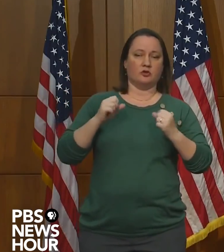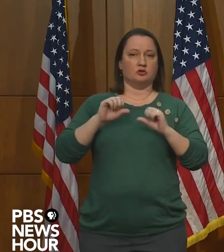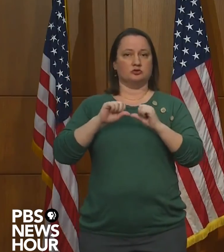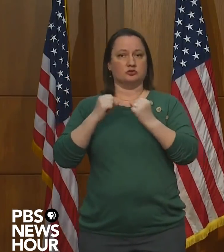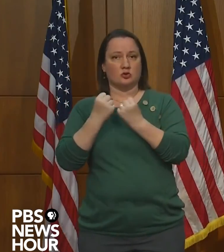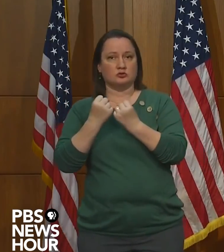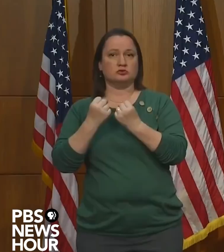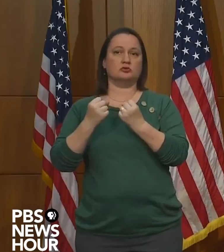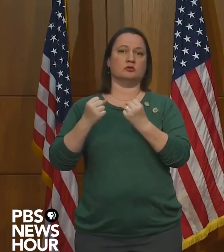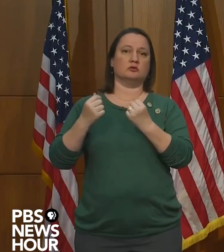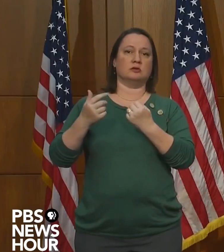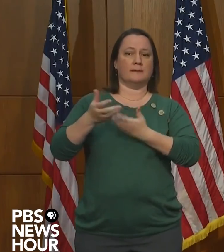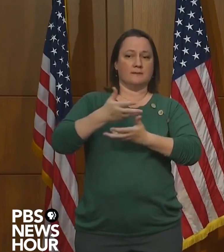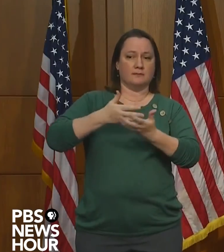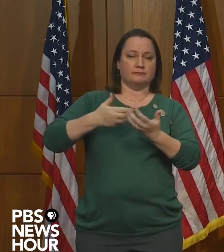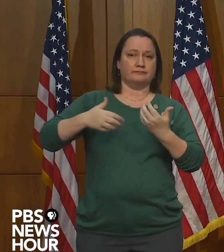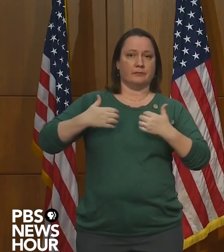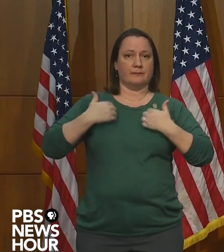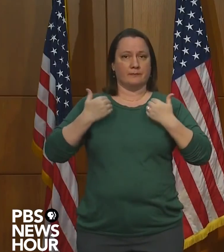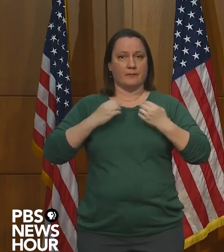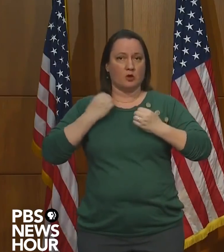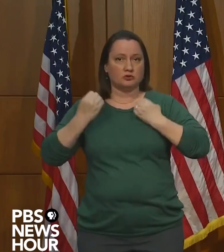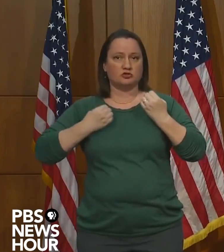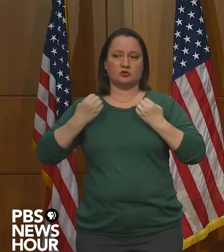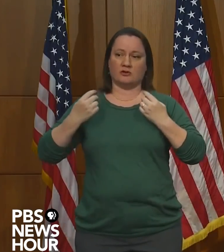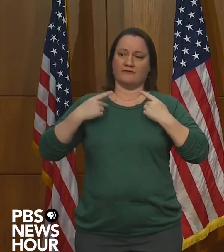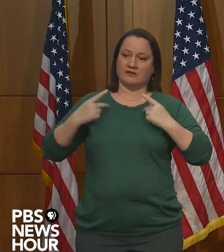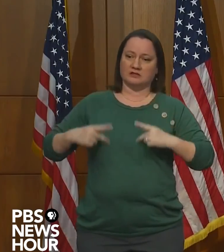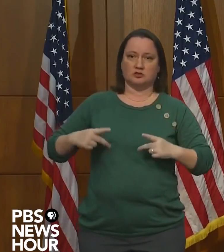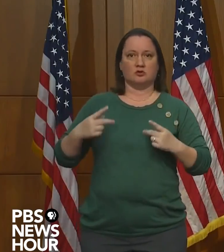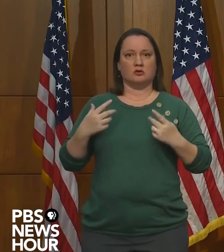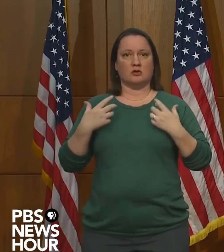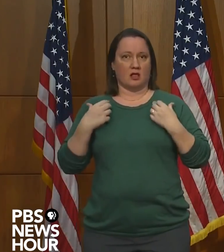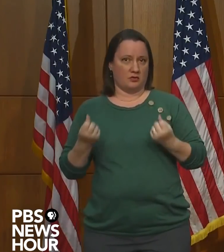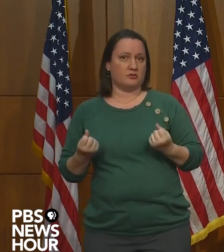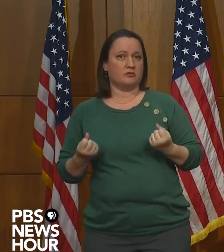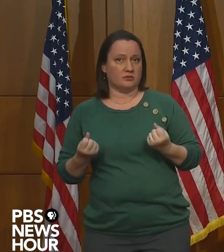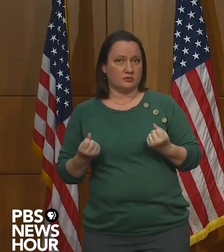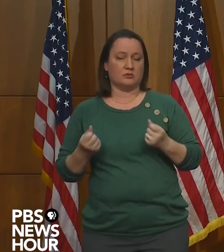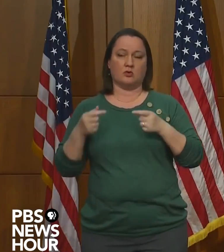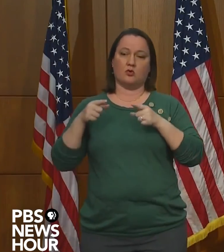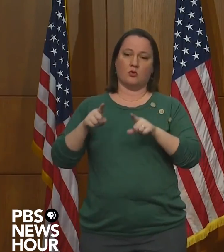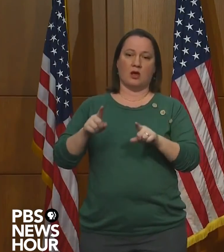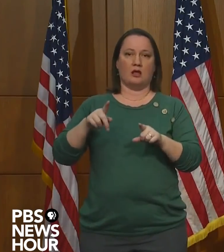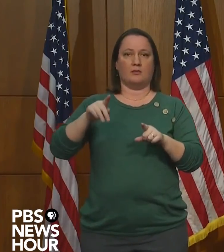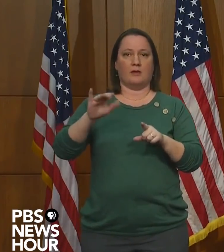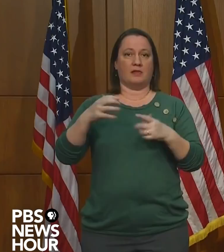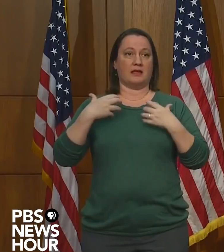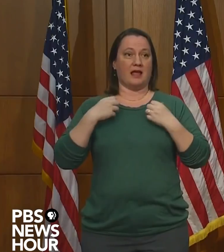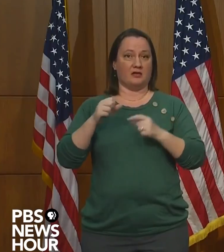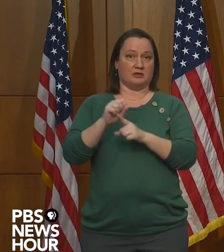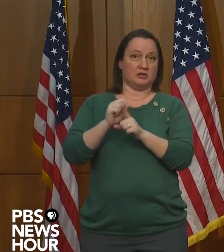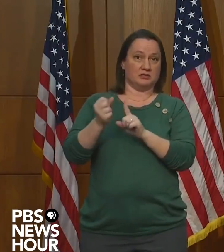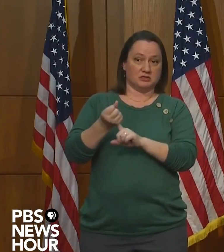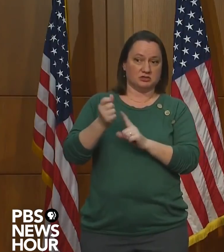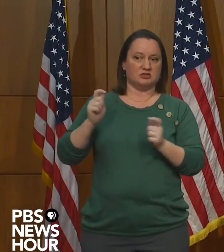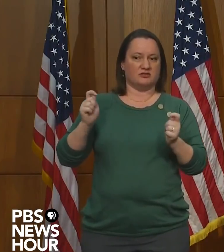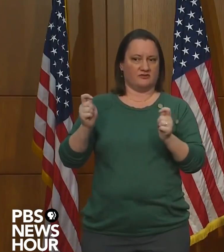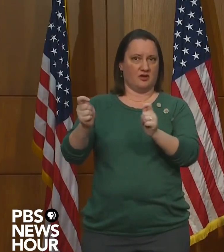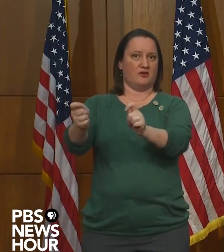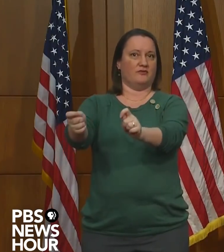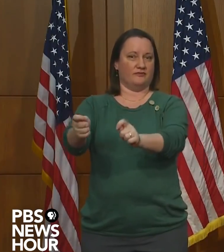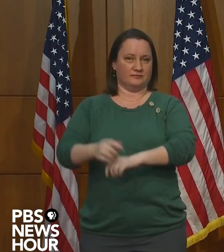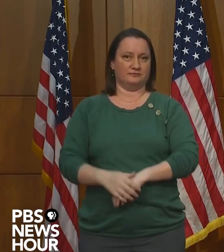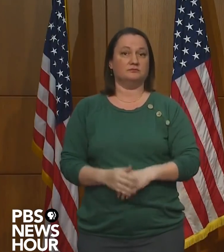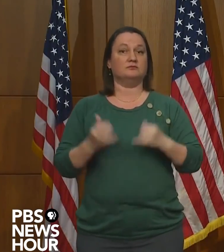physical well-being of students and staff as public health conditions evolve. Now I'll ask our